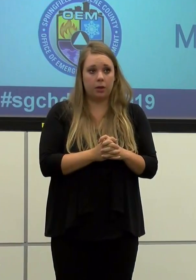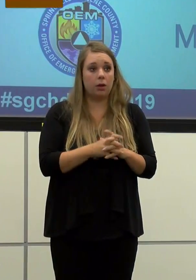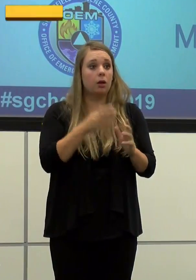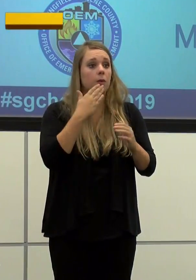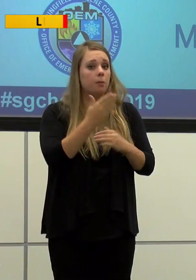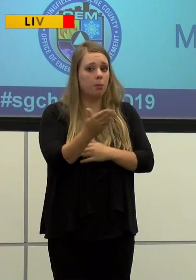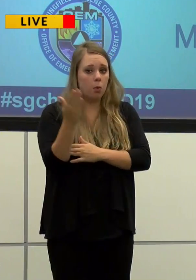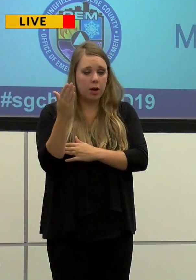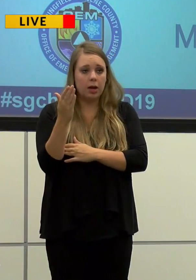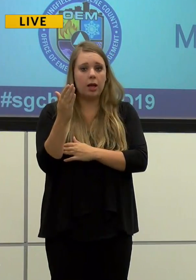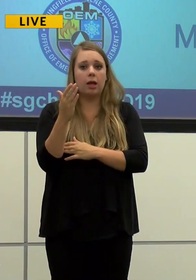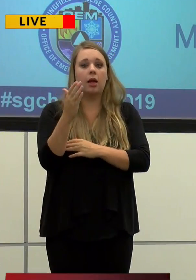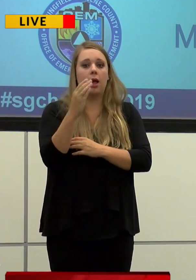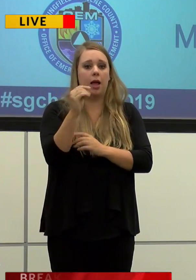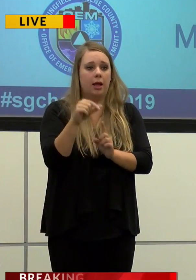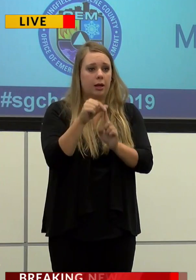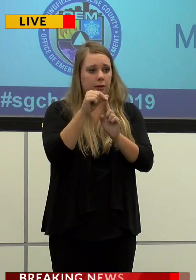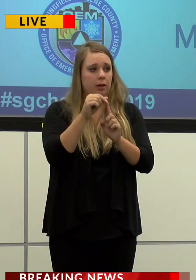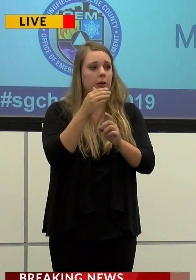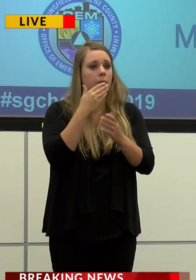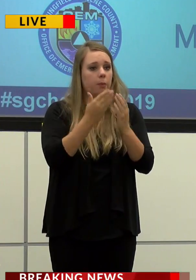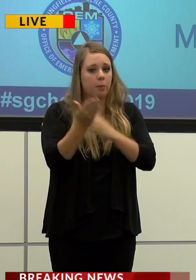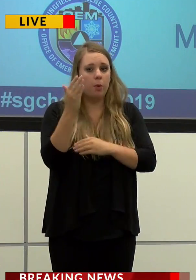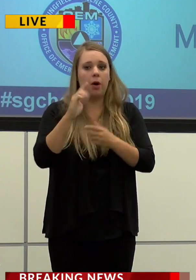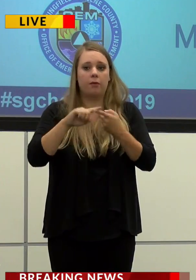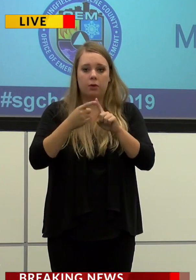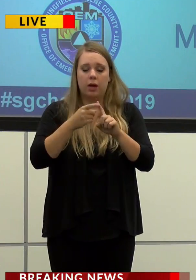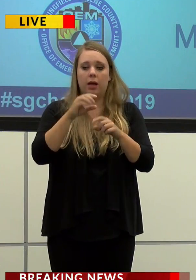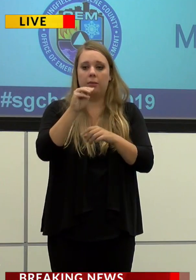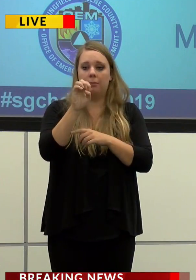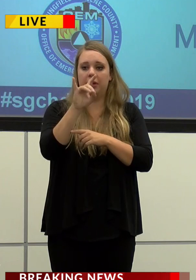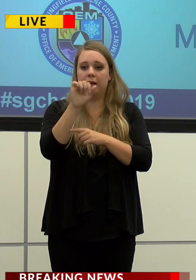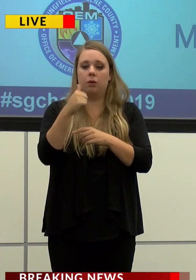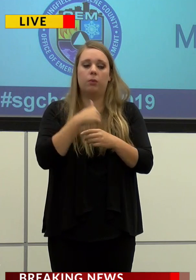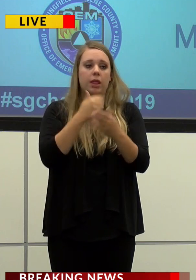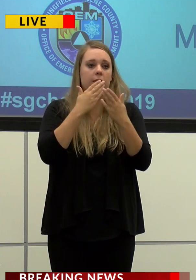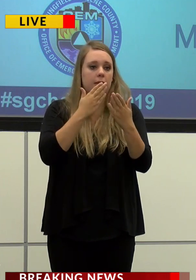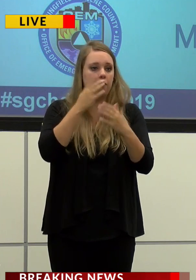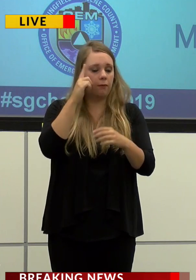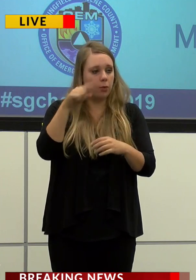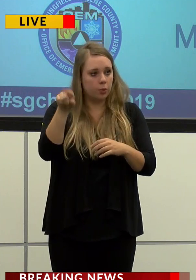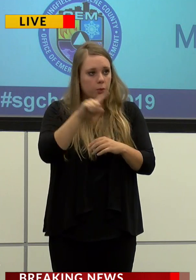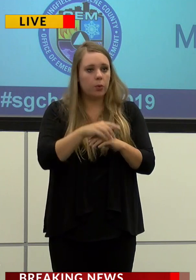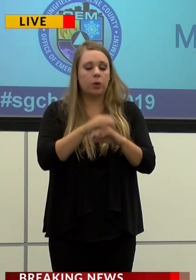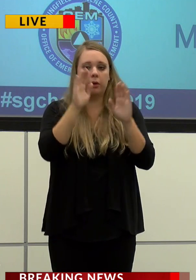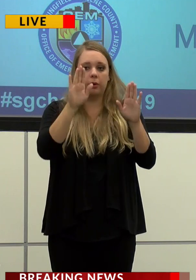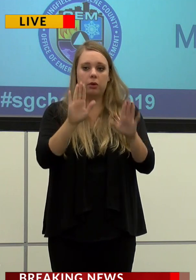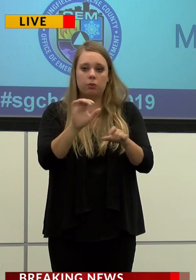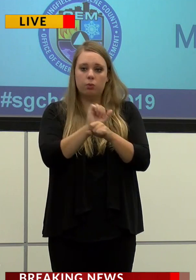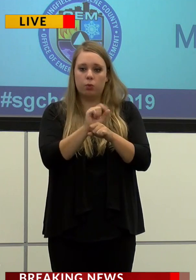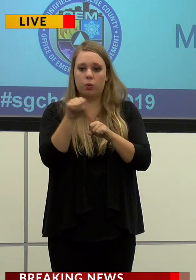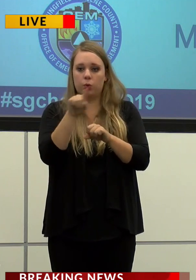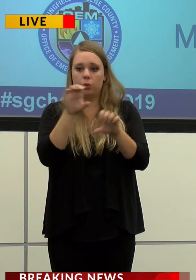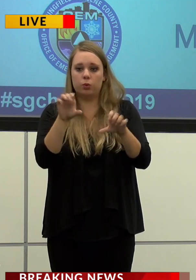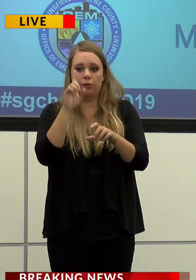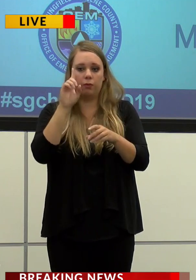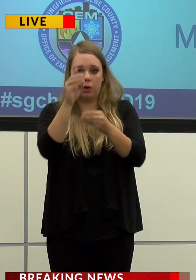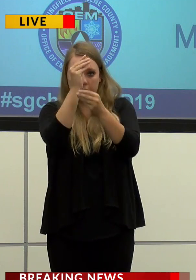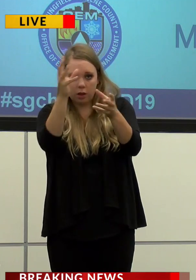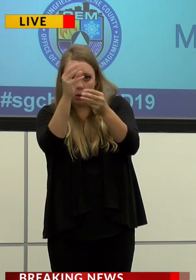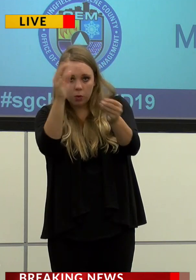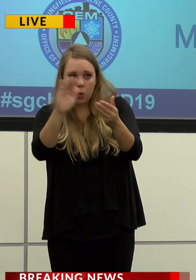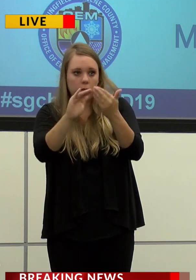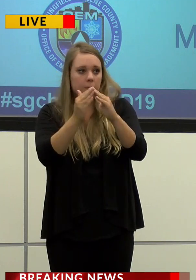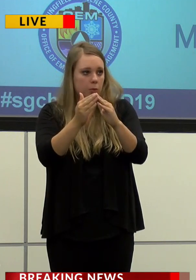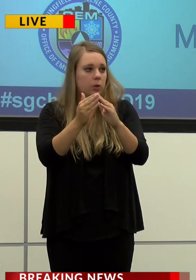Good morning and especially good morning to our friends in the media. We continue to be very grateful for the excellent work that you're doing to keep our community informed.